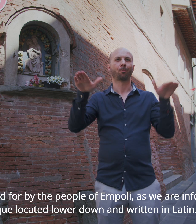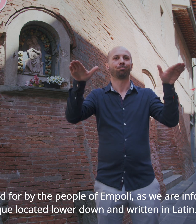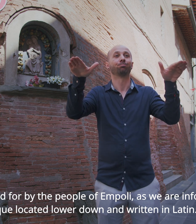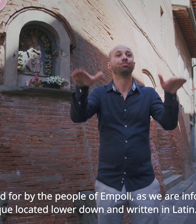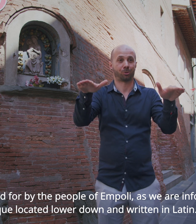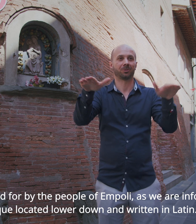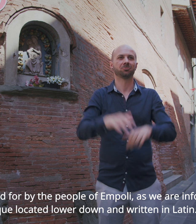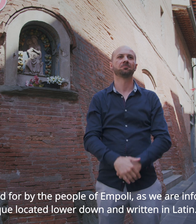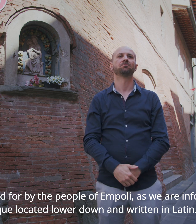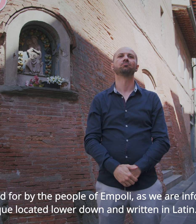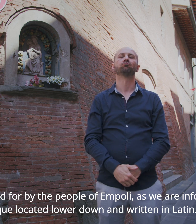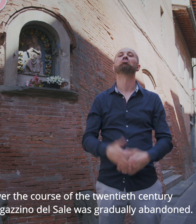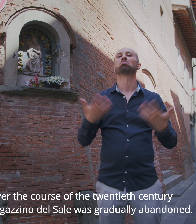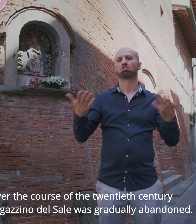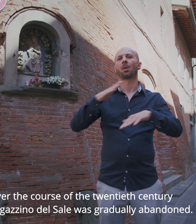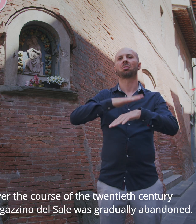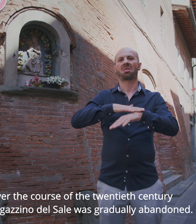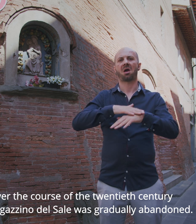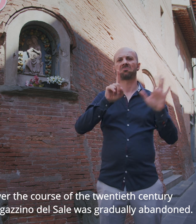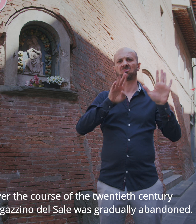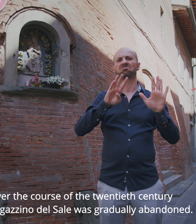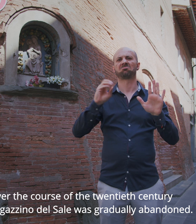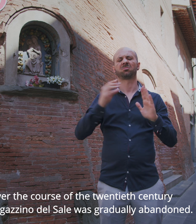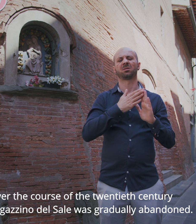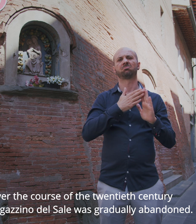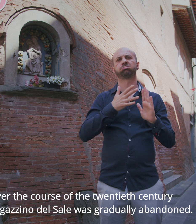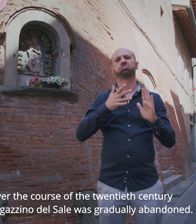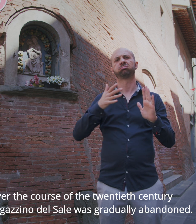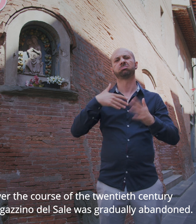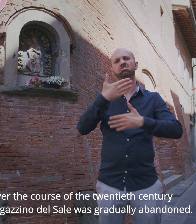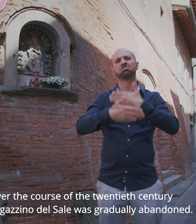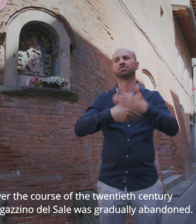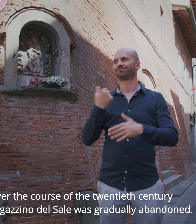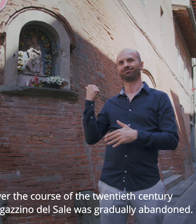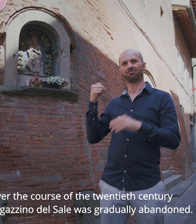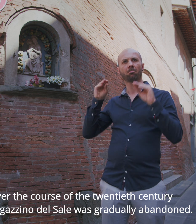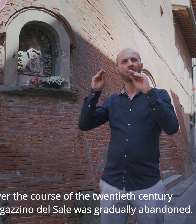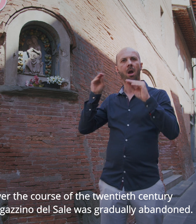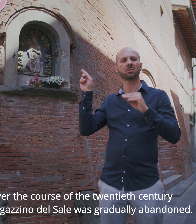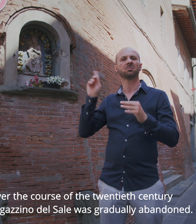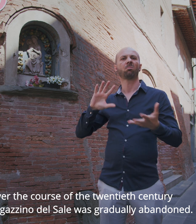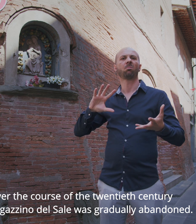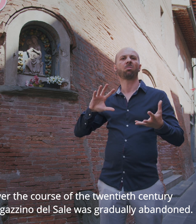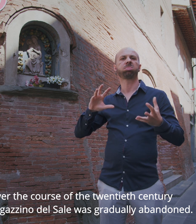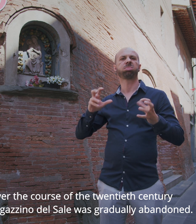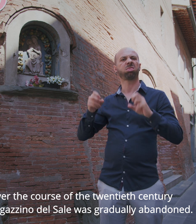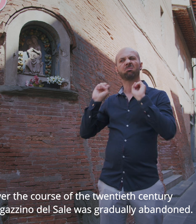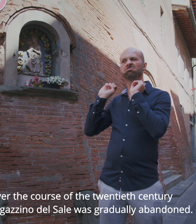in Latin. Over the course of the 20th century, the Magazzino del Sale was gradually abandoned.